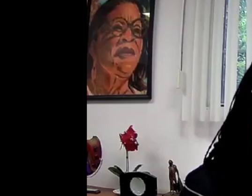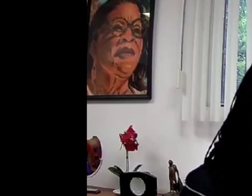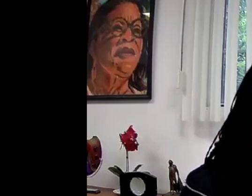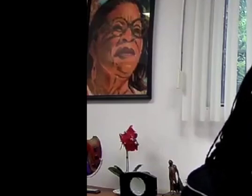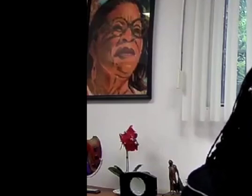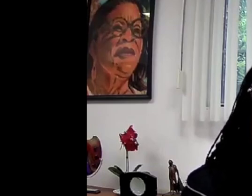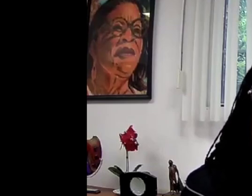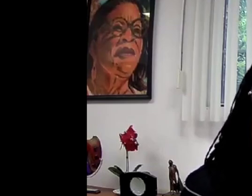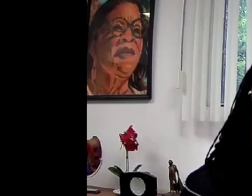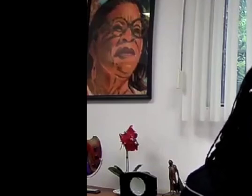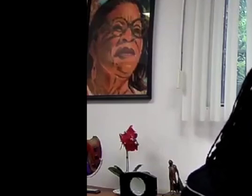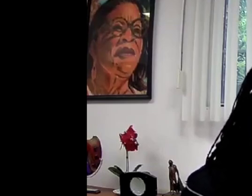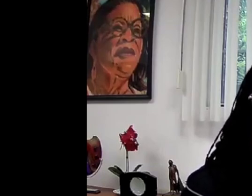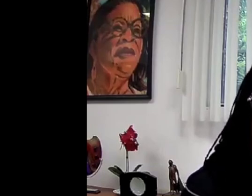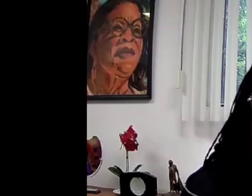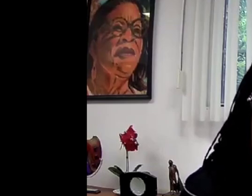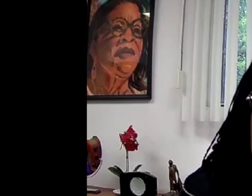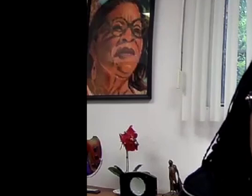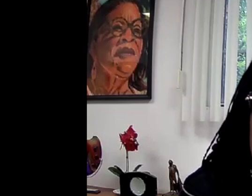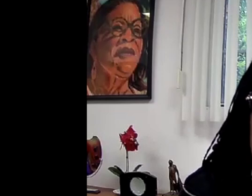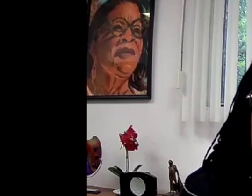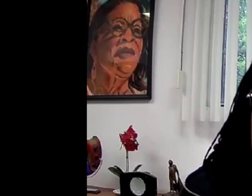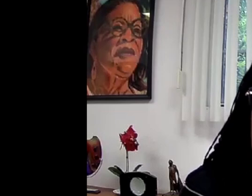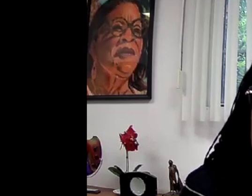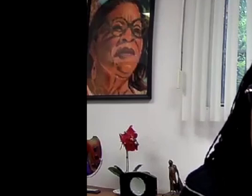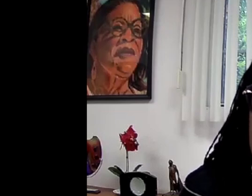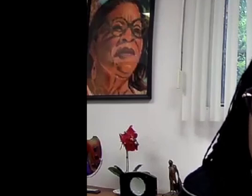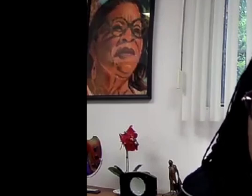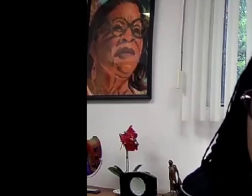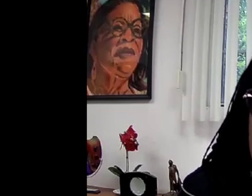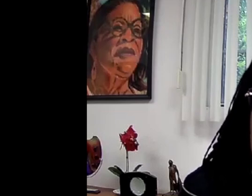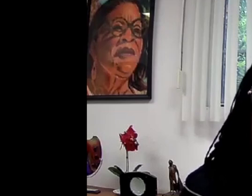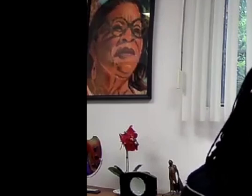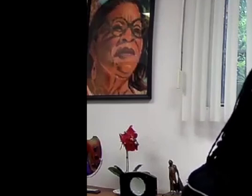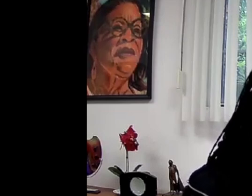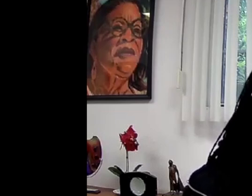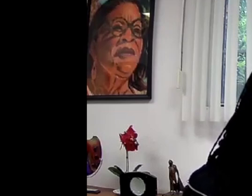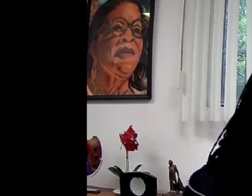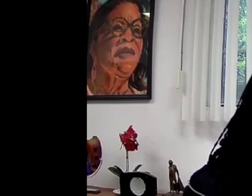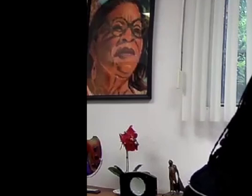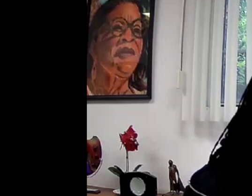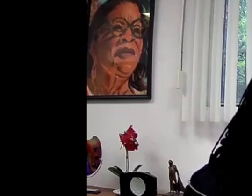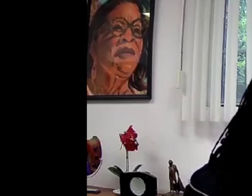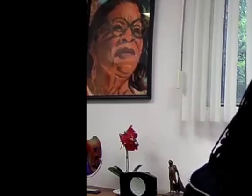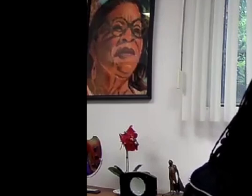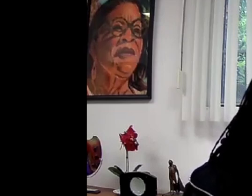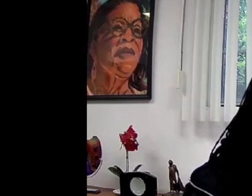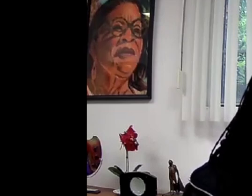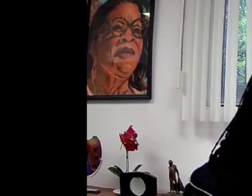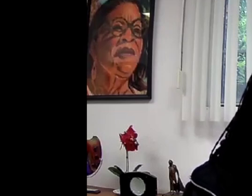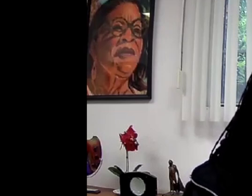But I am opening houses on the day of your conference.